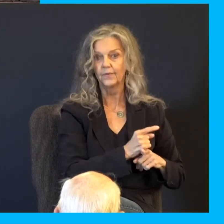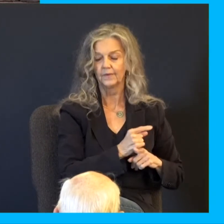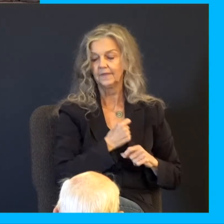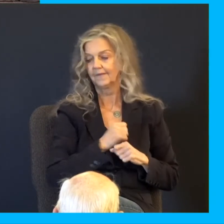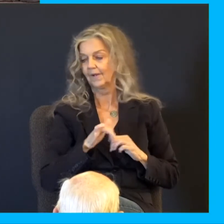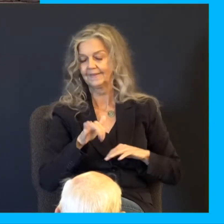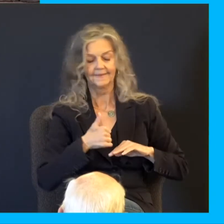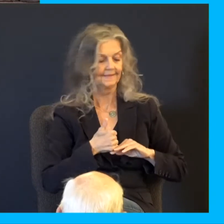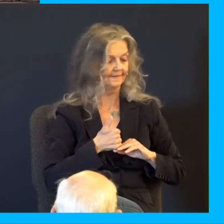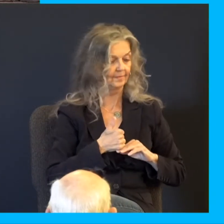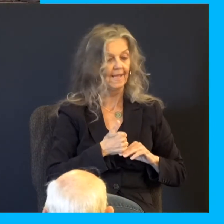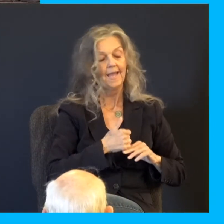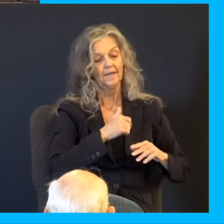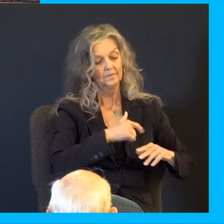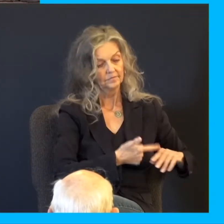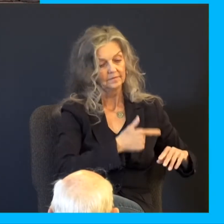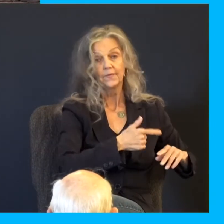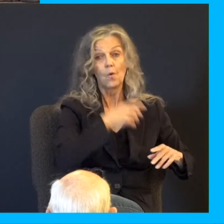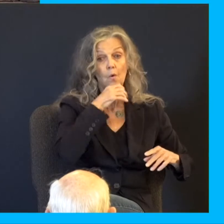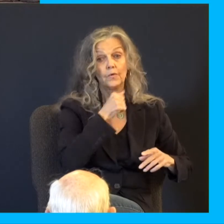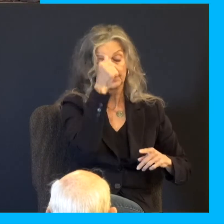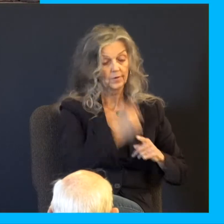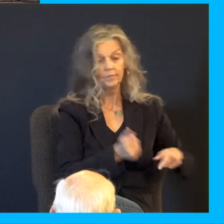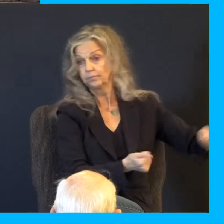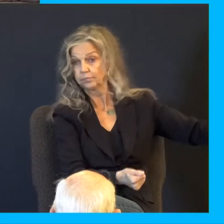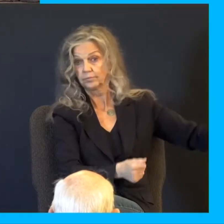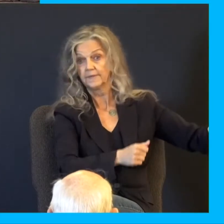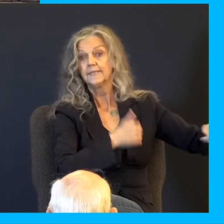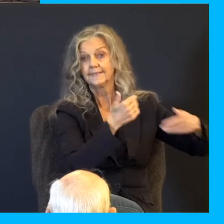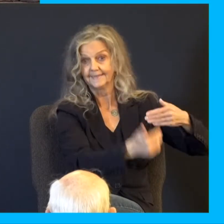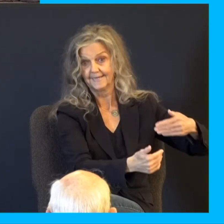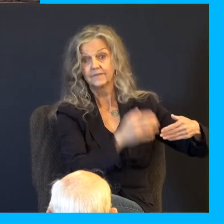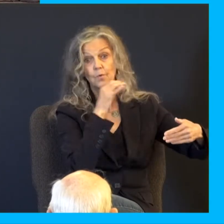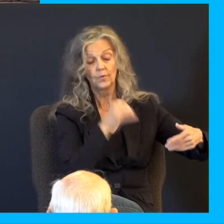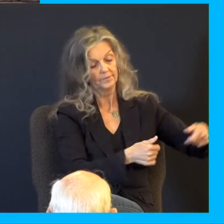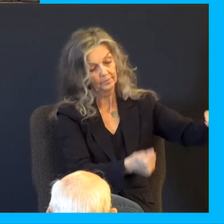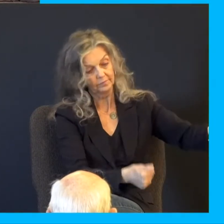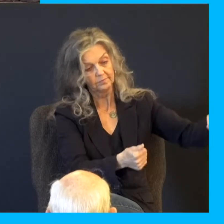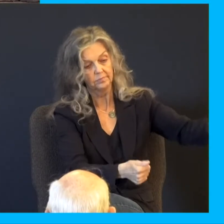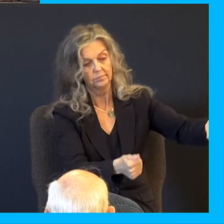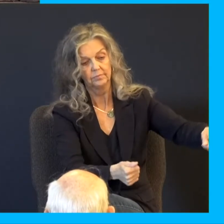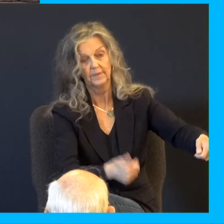and left at the youngest. And the cup was found in Benjamin's sack. Now,